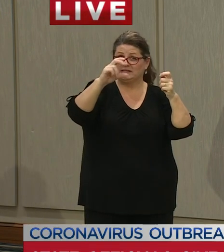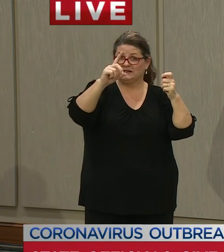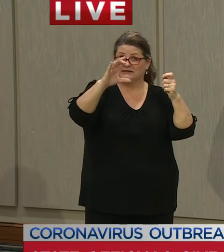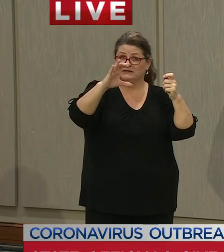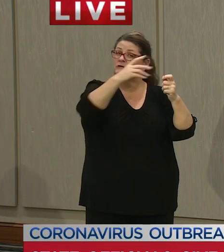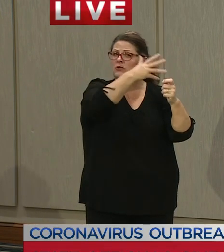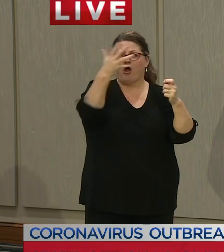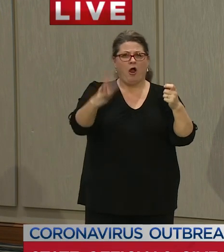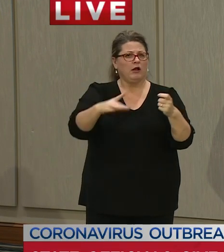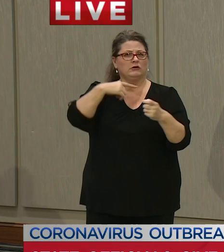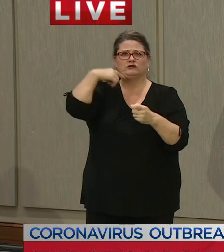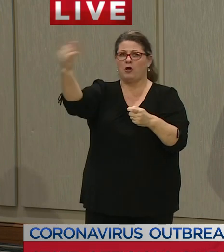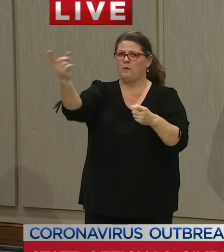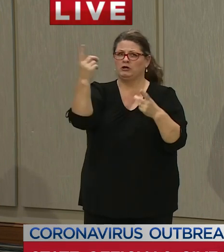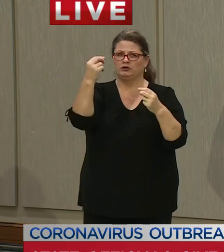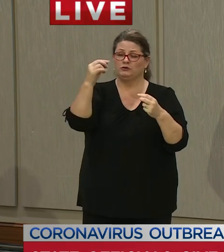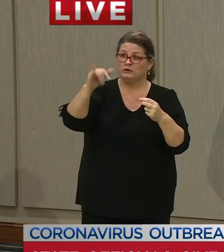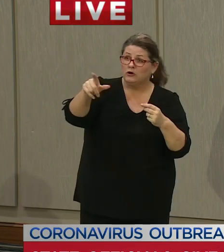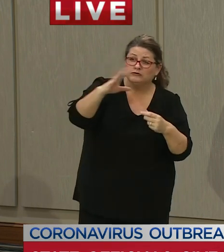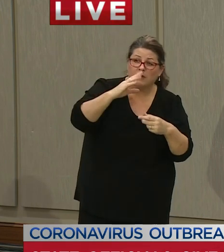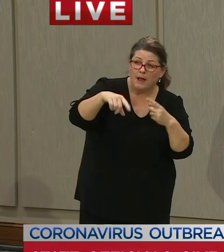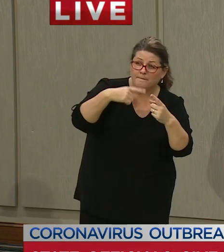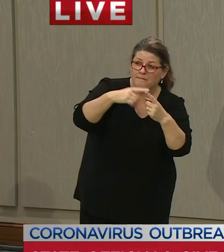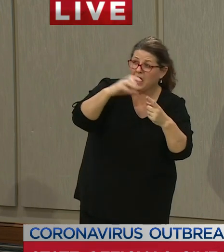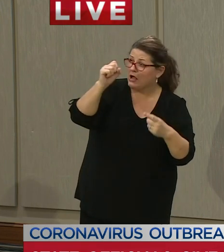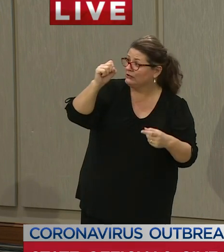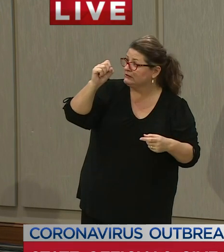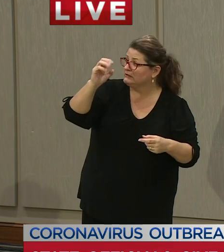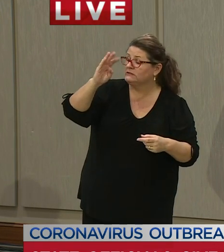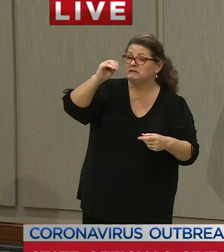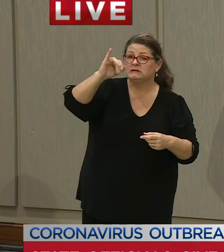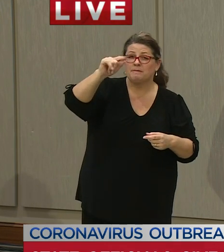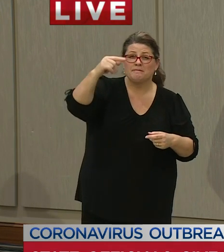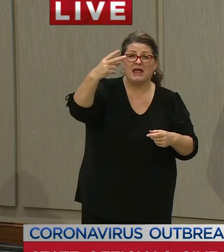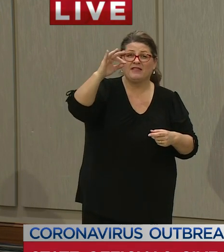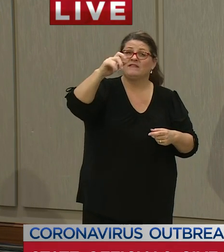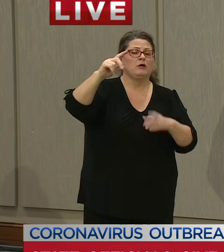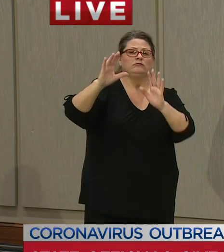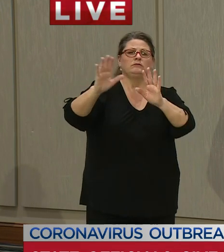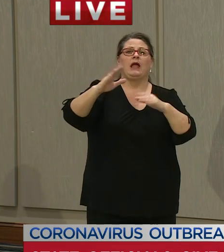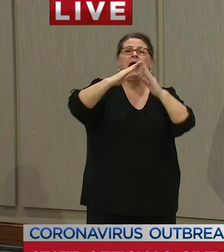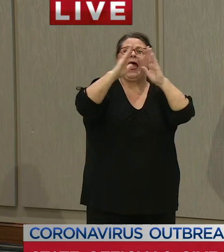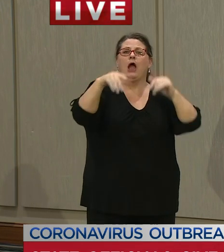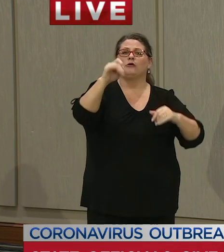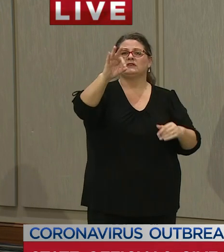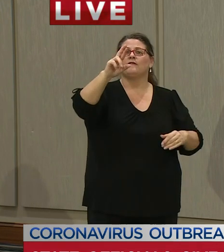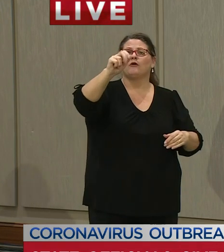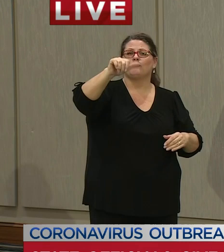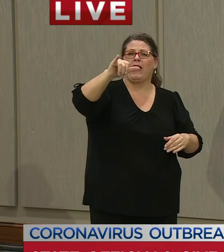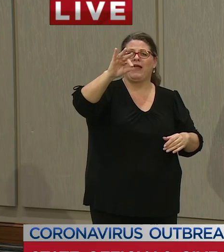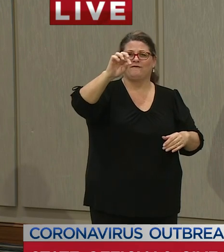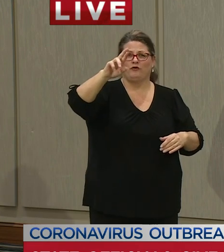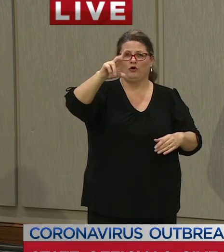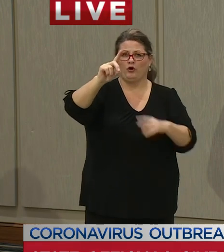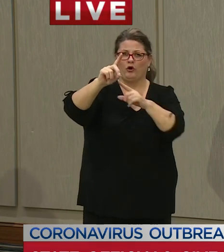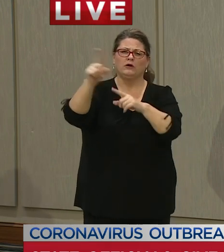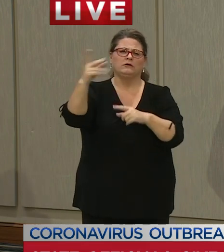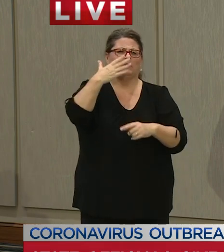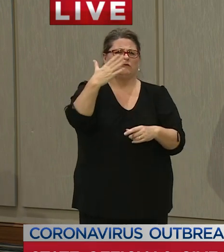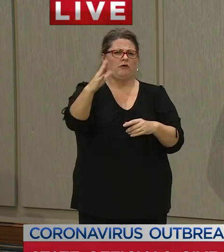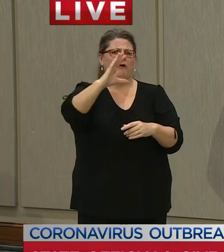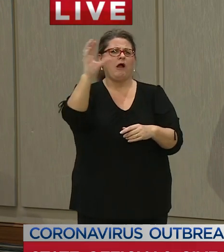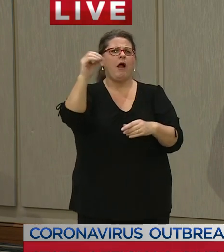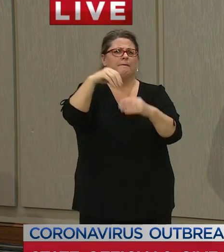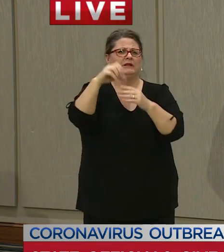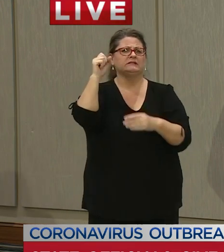they are comprehensive that's smith smithfield house of rayford that is an excellent company we're delighted to have them in south